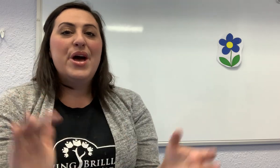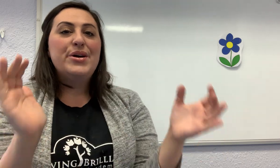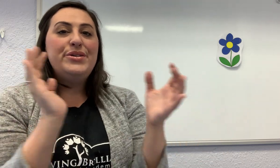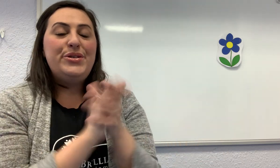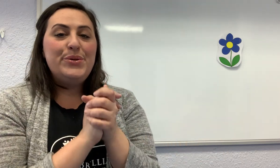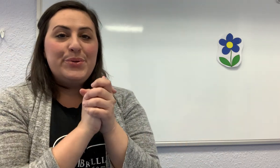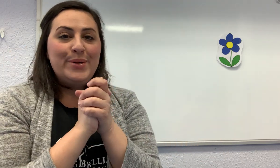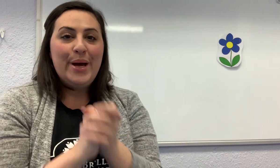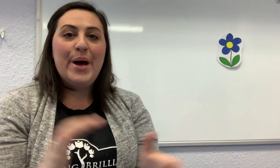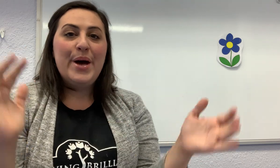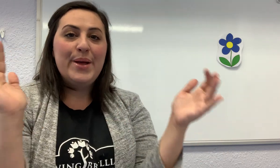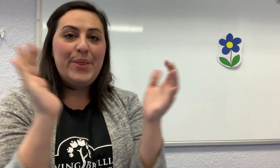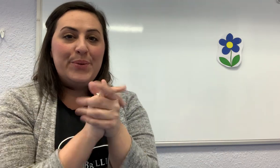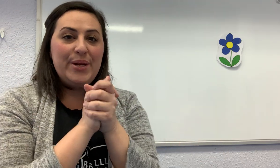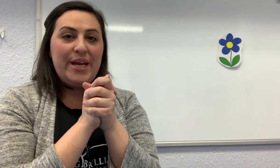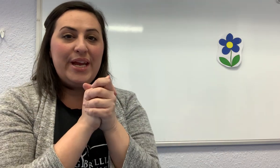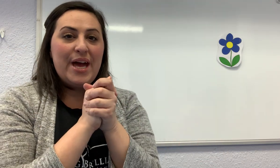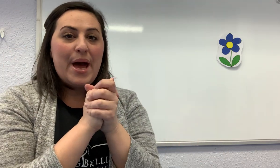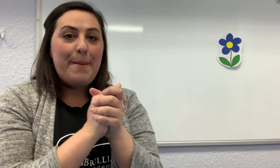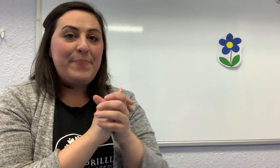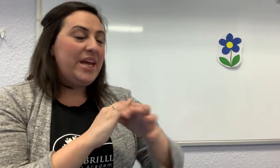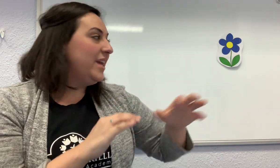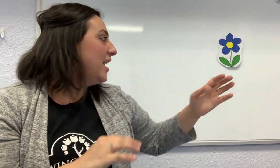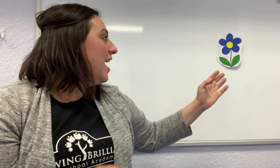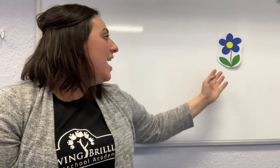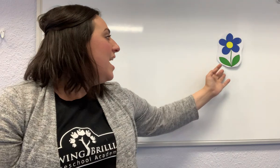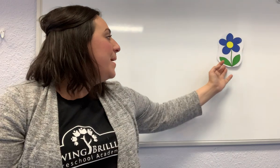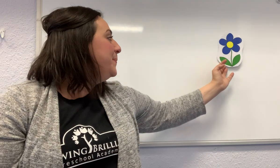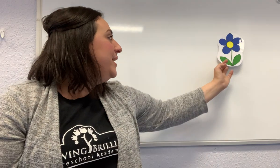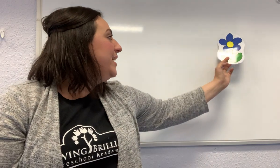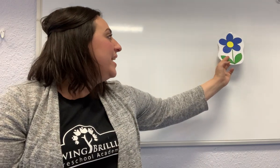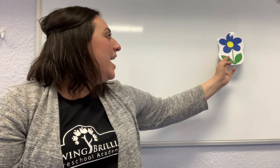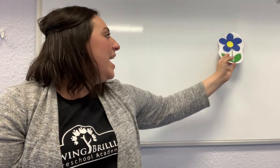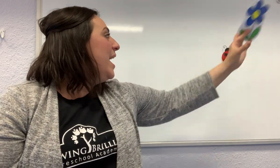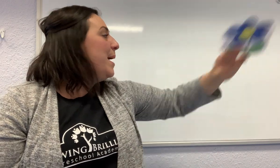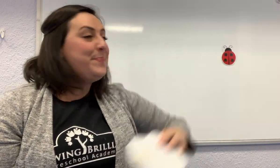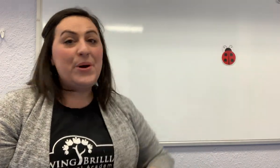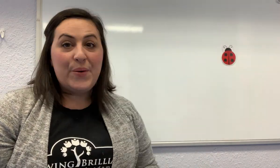two, three. Pika, pika, boo. Oh,